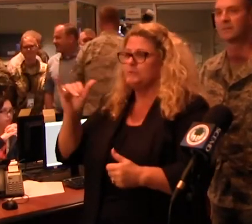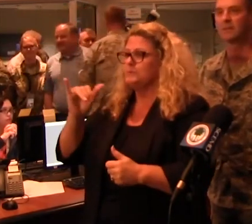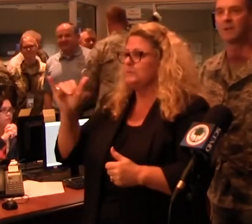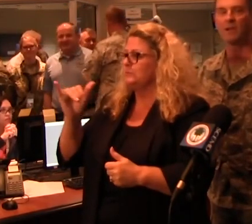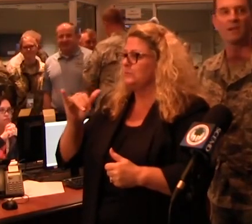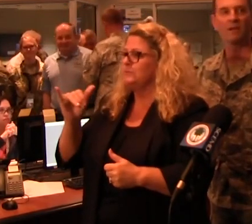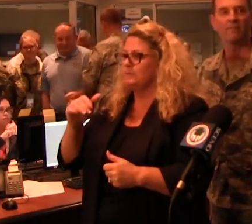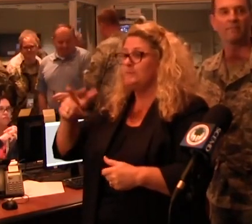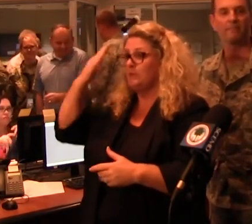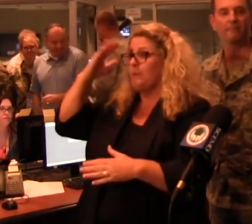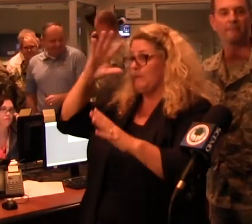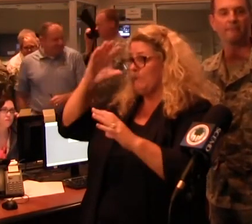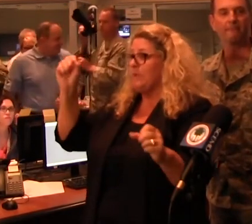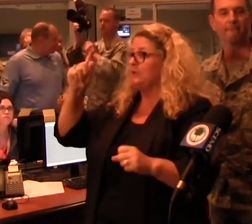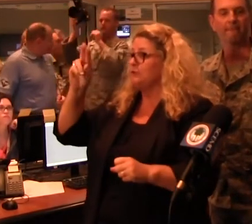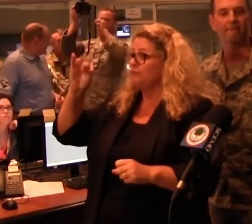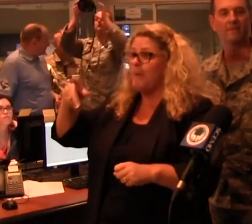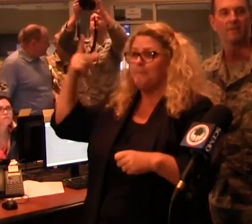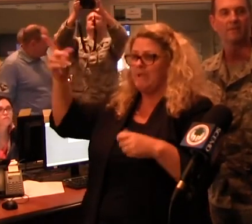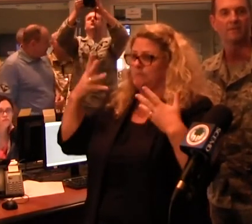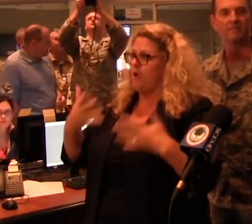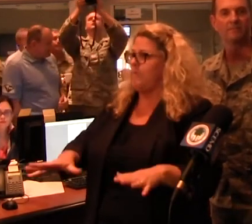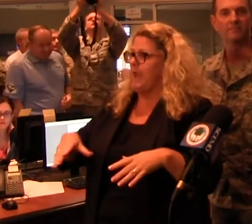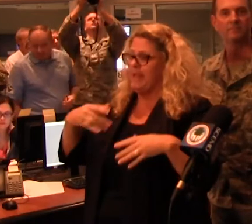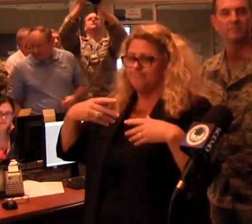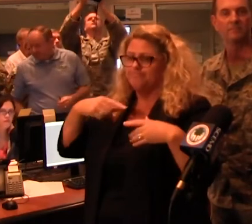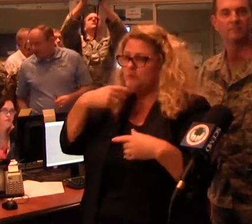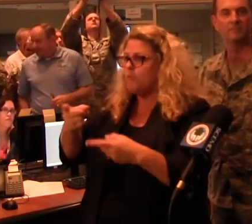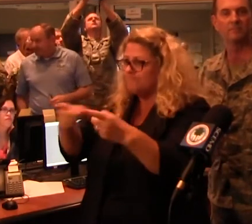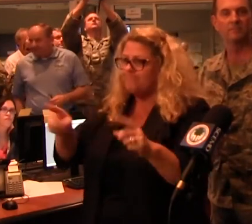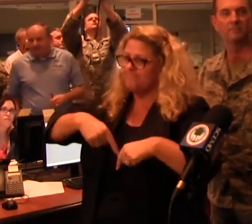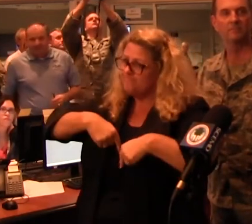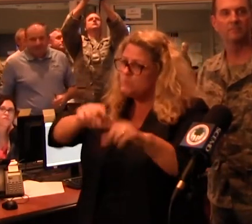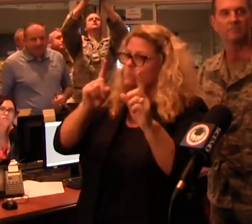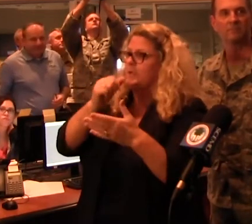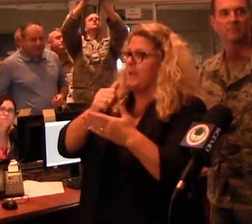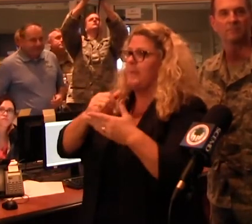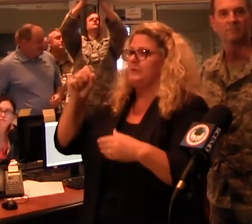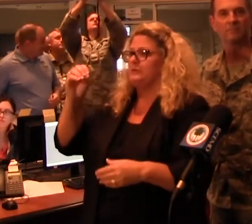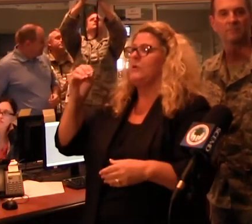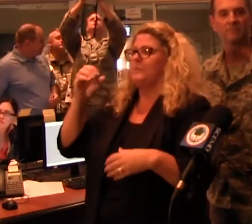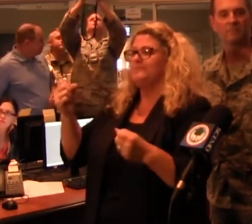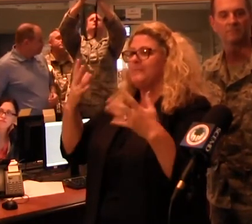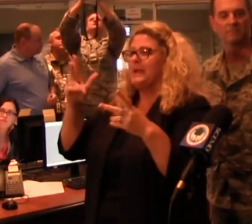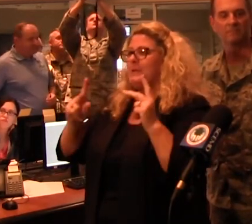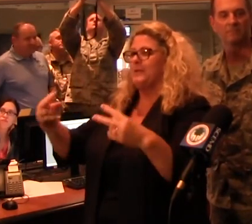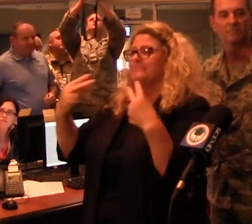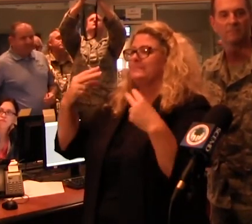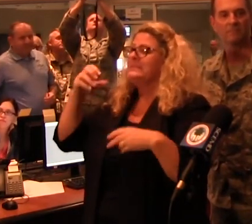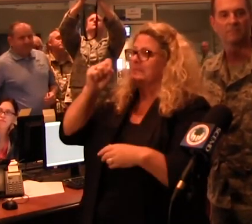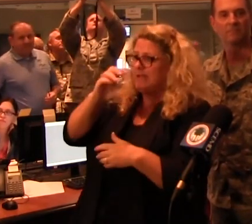as you know, President Trump has activated everyone, and we're getting a lot of attention here in South Carolina as well as North